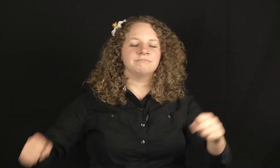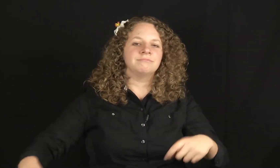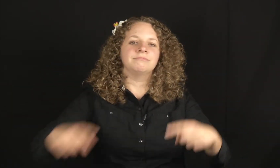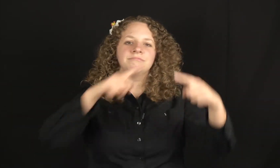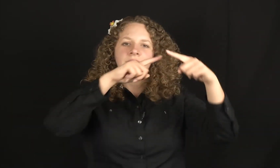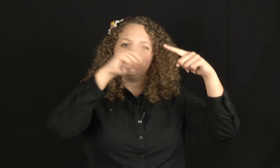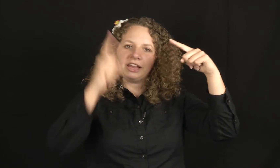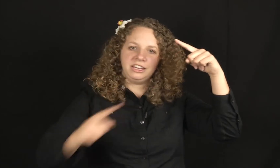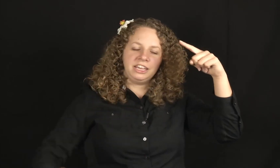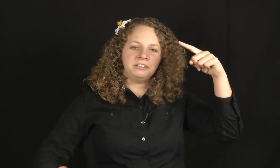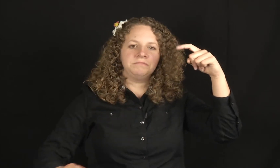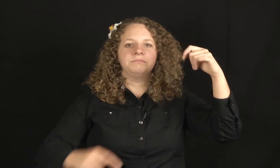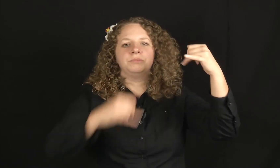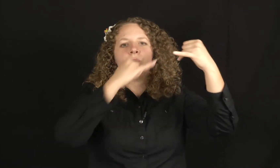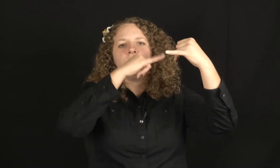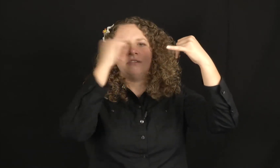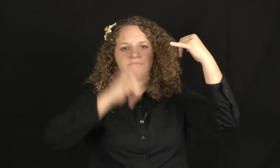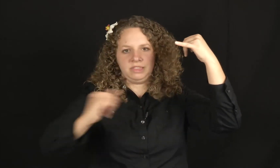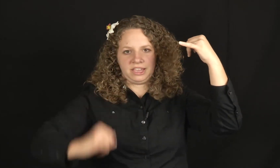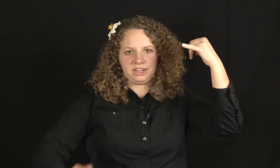Lightning, or lightning.